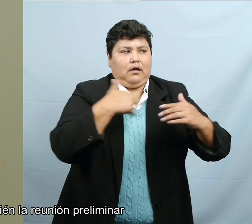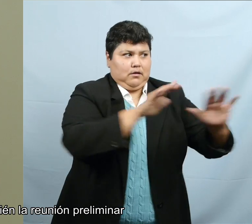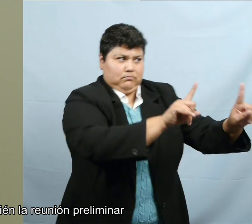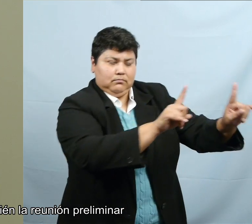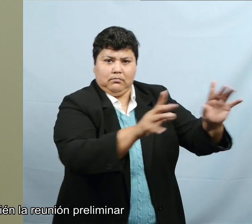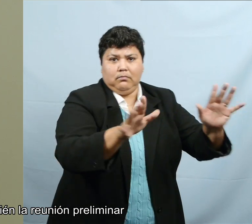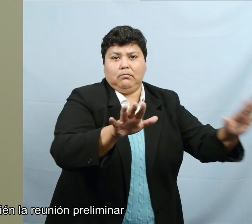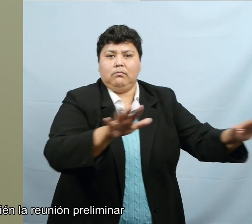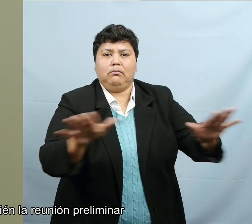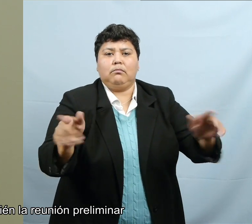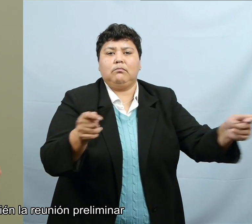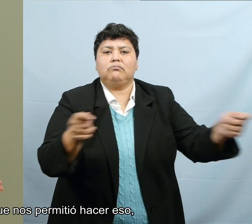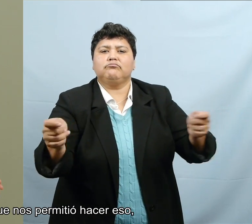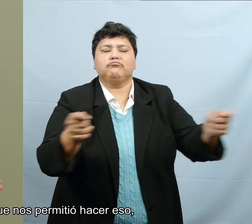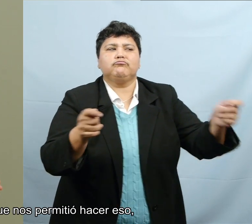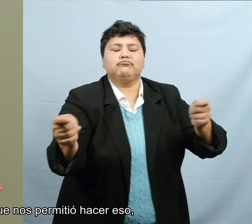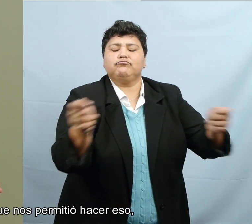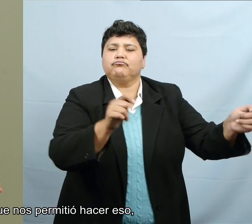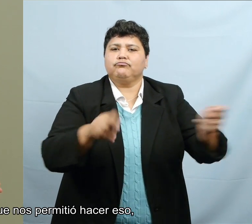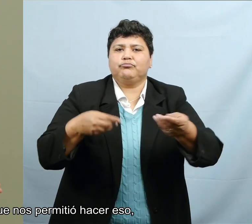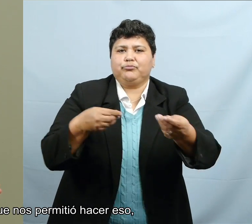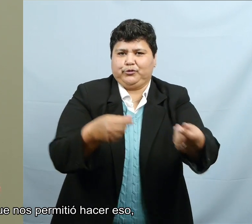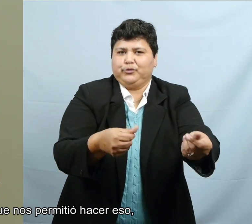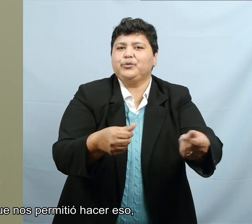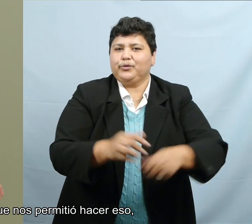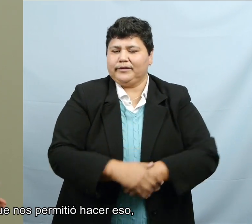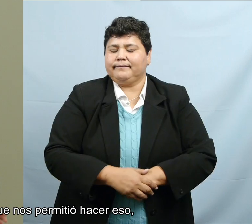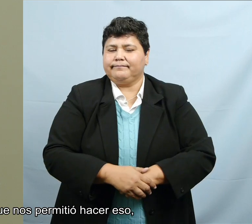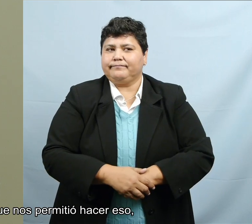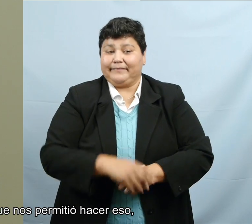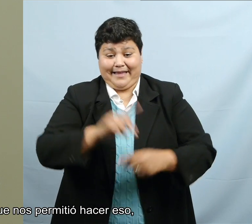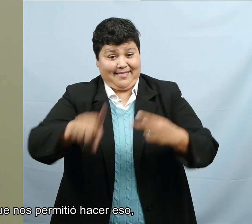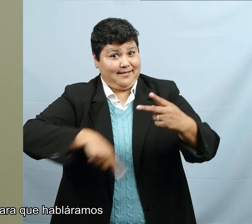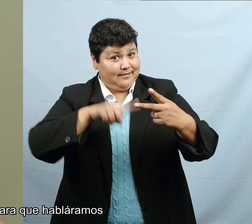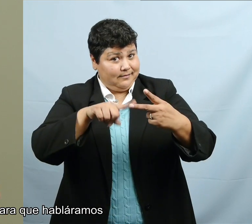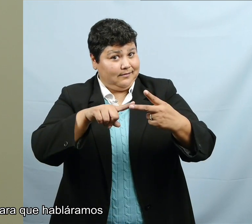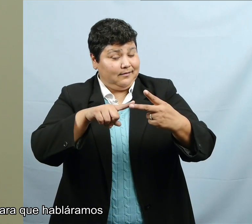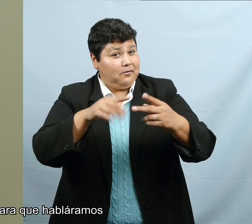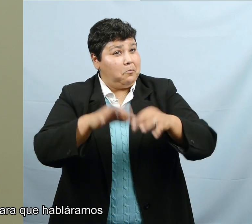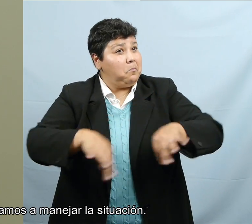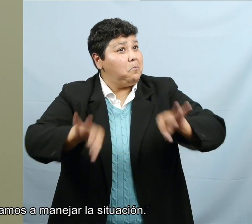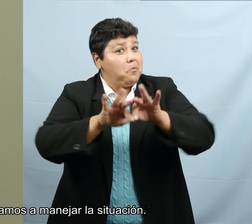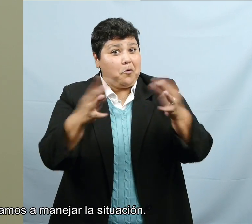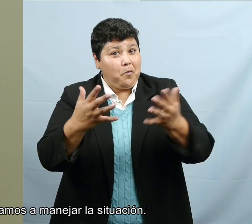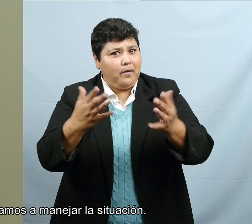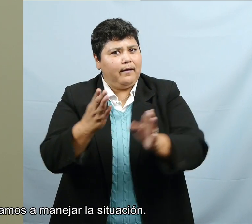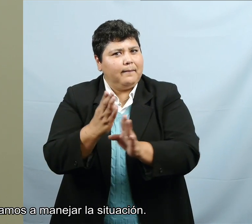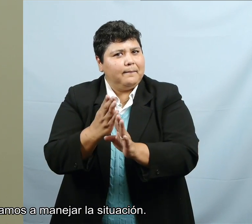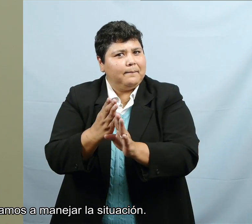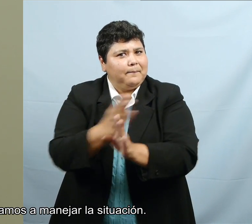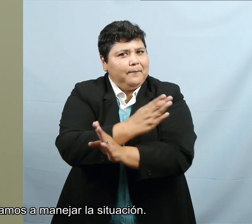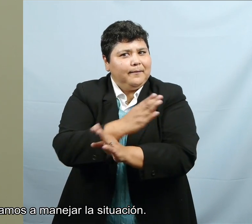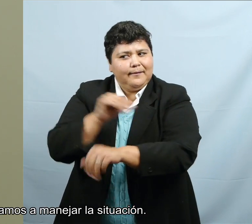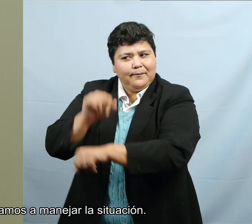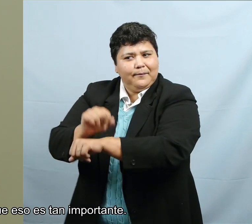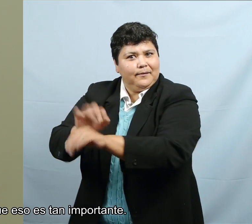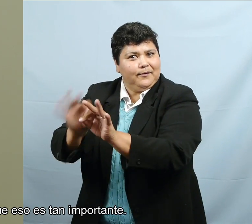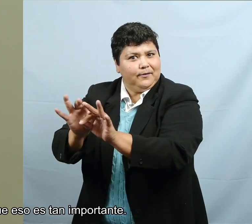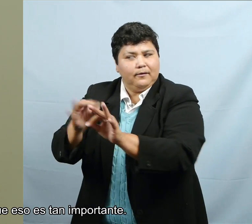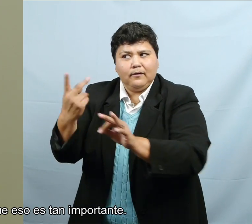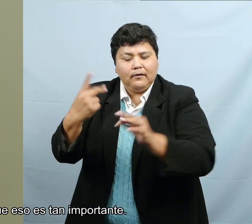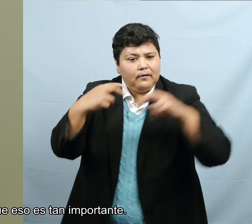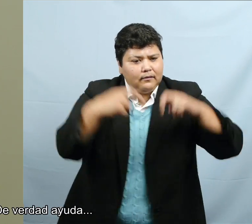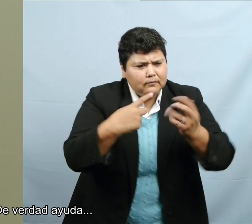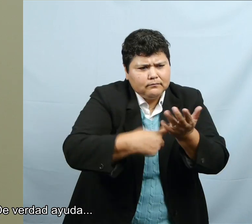And also, it was the pre-conference I felt allowed for us to do that and for us to chat about how we were going to handle the situation.